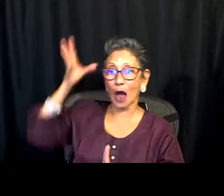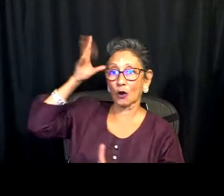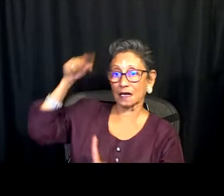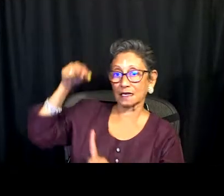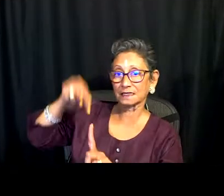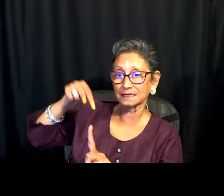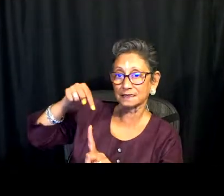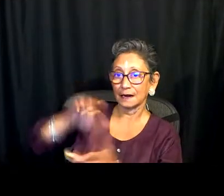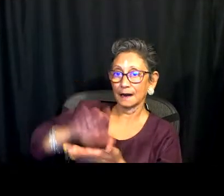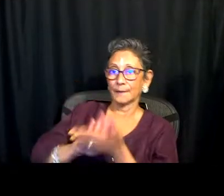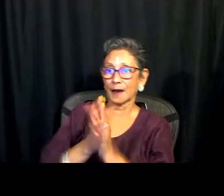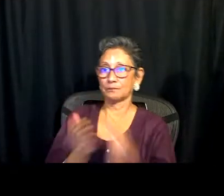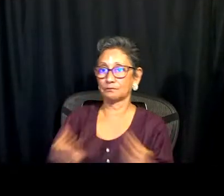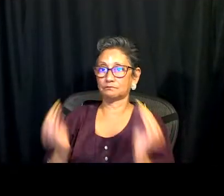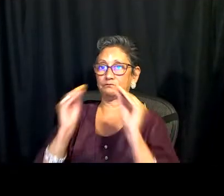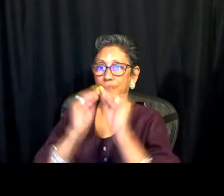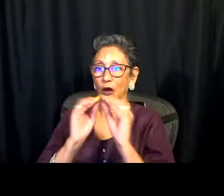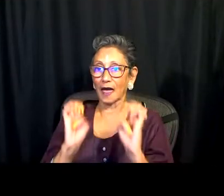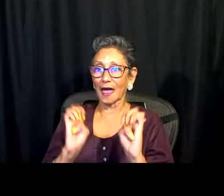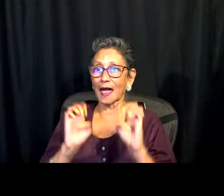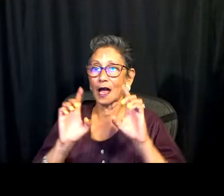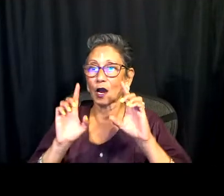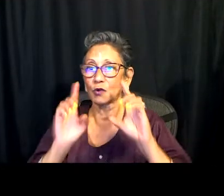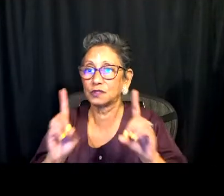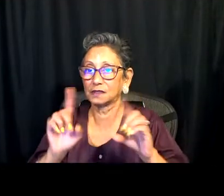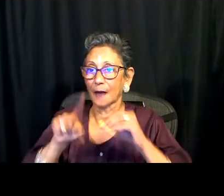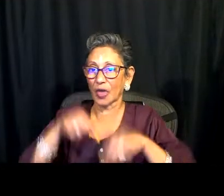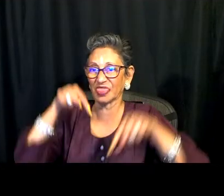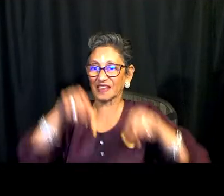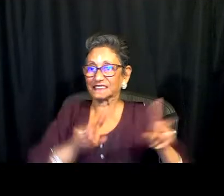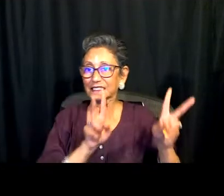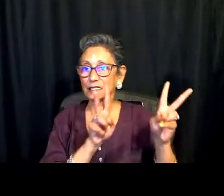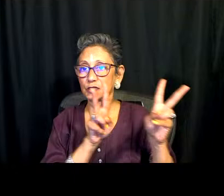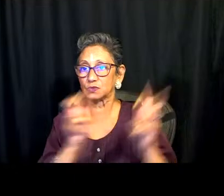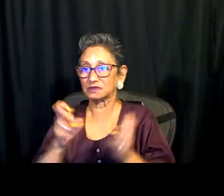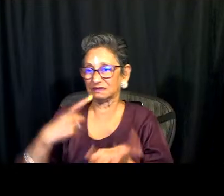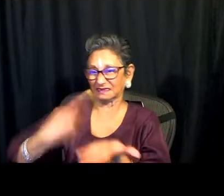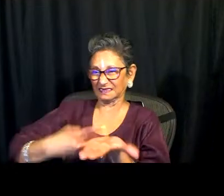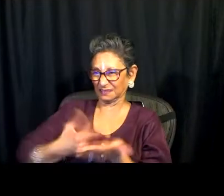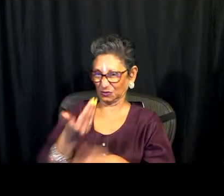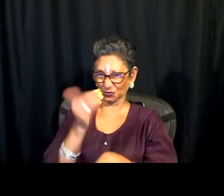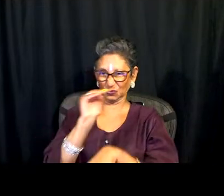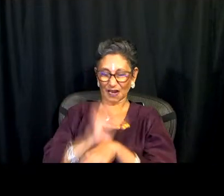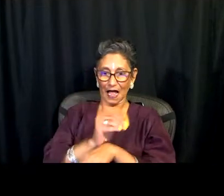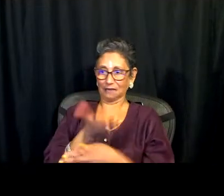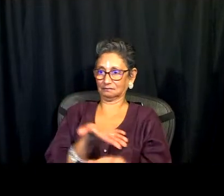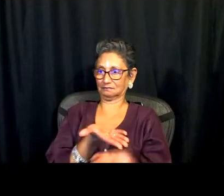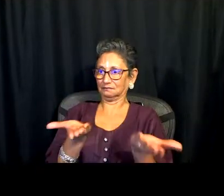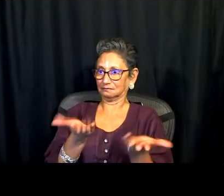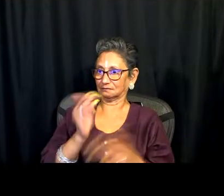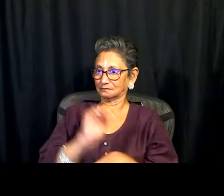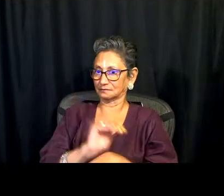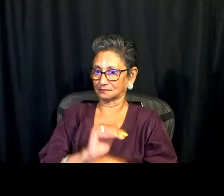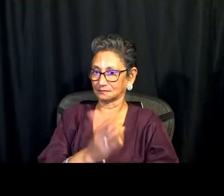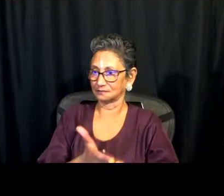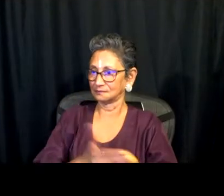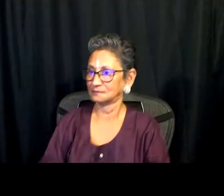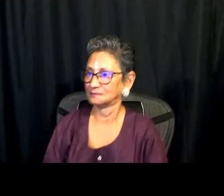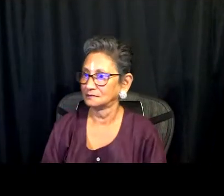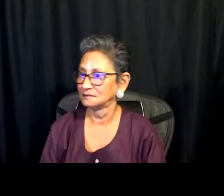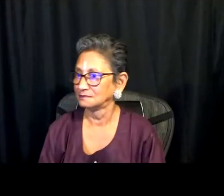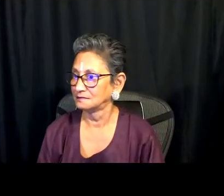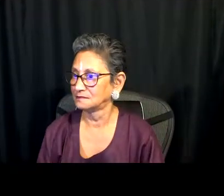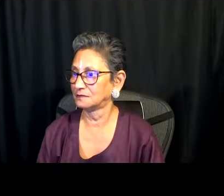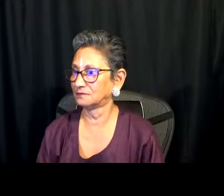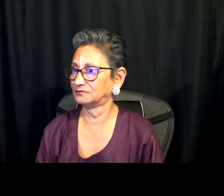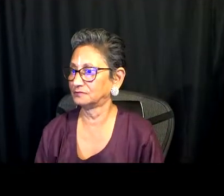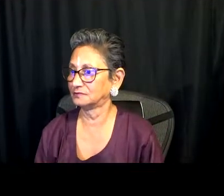mallory speaking california association of the deaf can take the lead in this kavita says i have a question from the audience